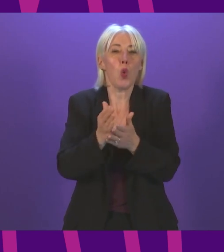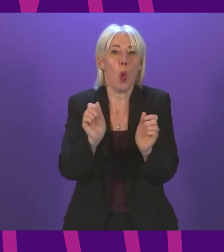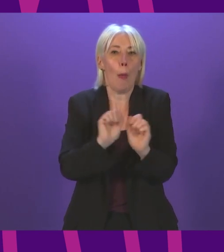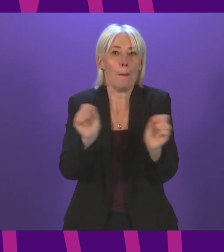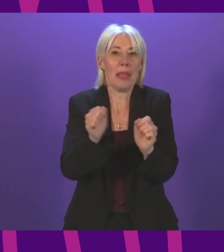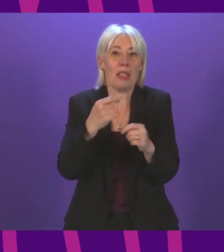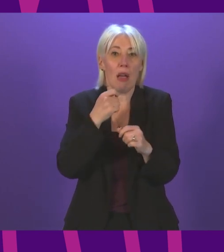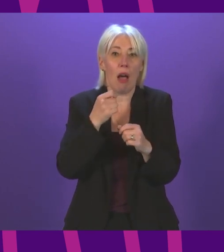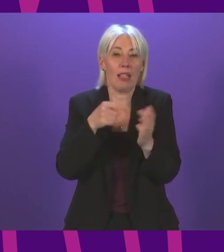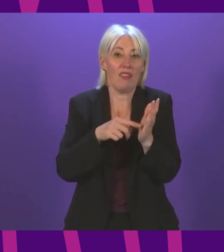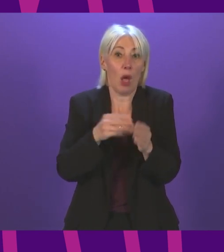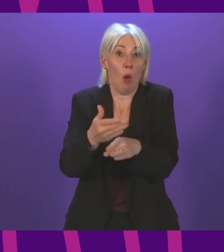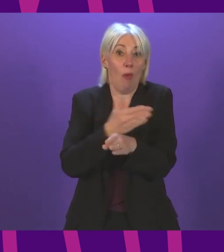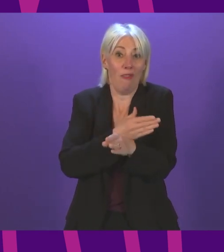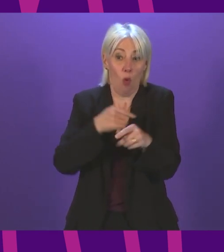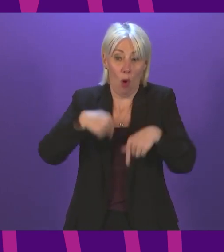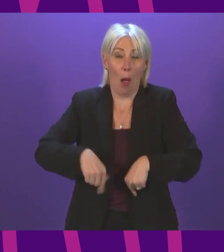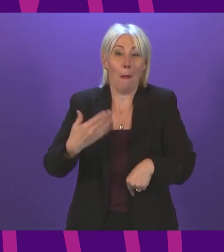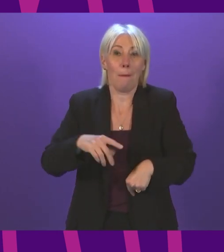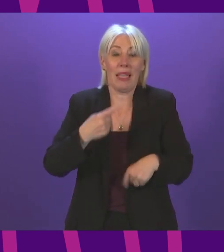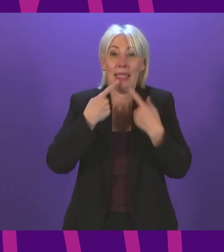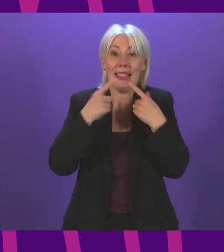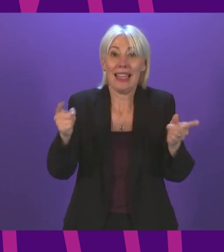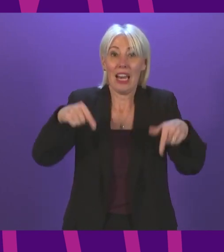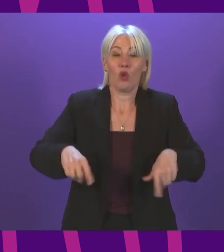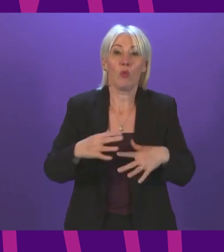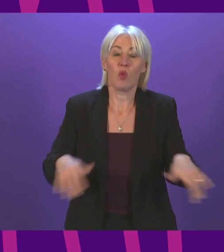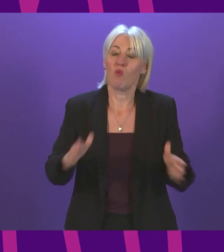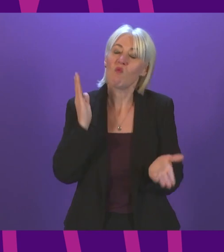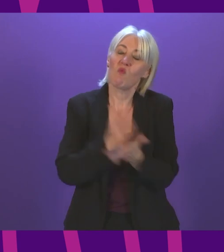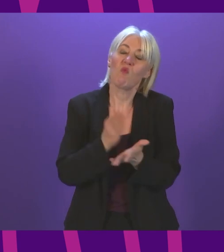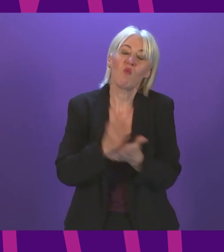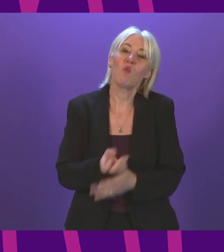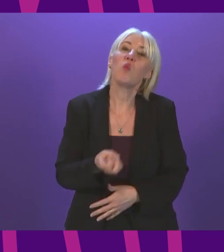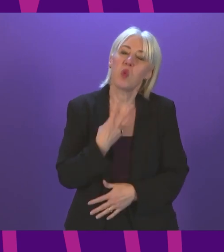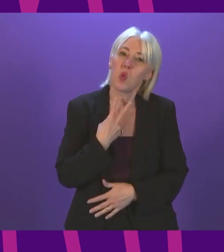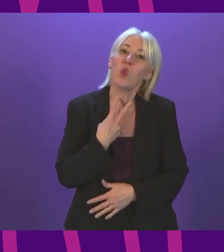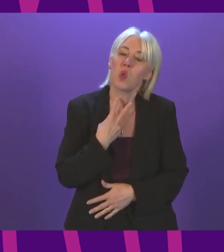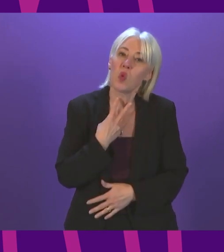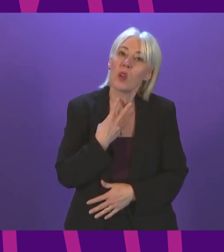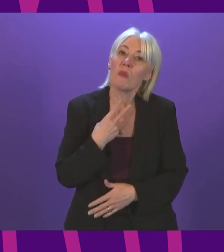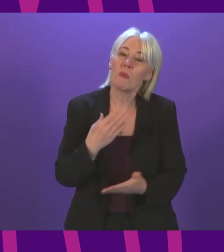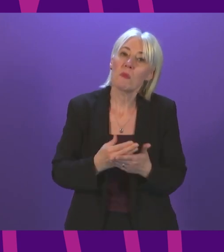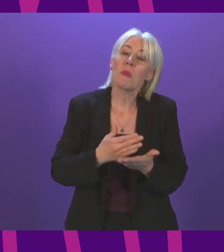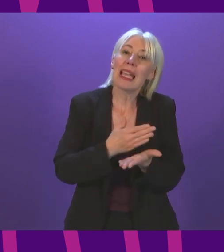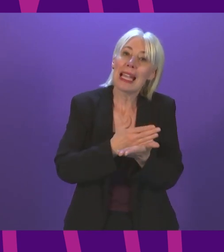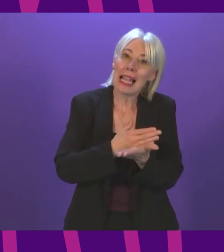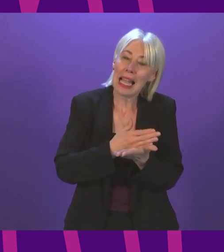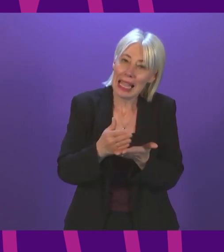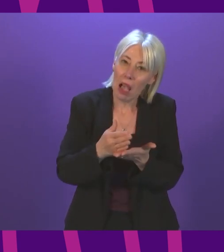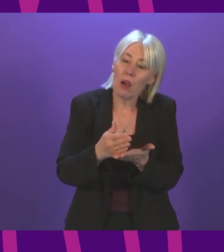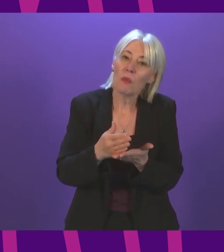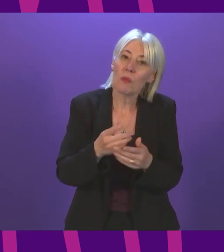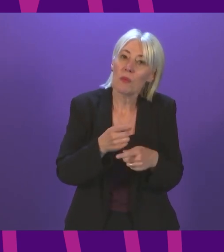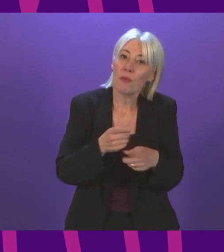to being announced to this Parliament. This is extremely disappointing, and I would make clear that the expectation